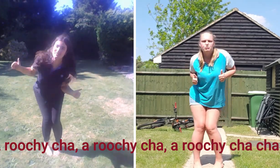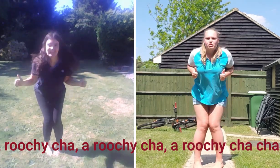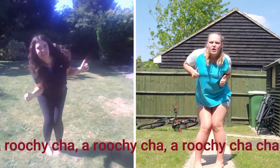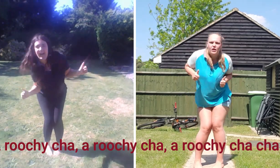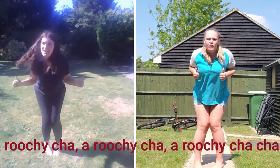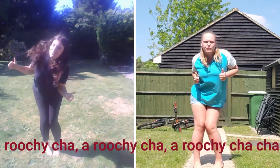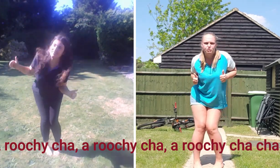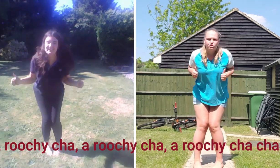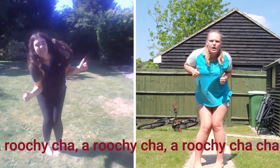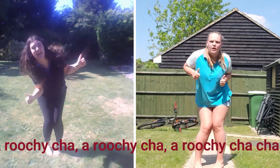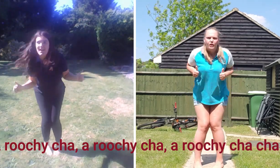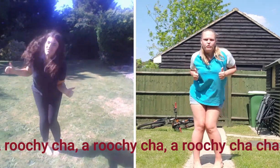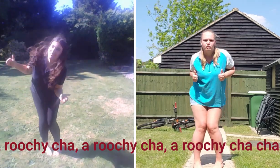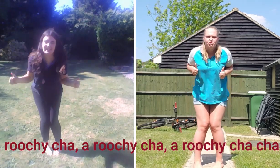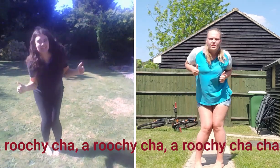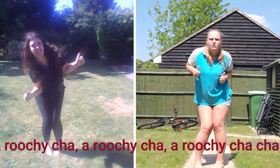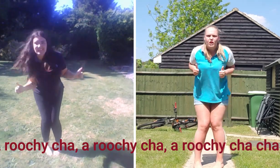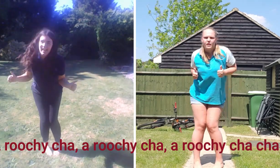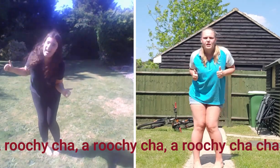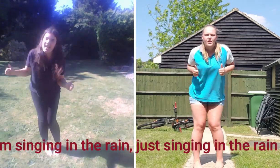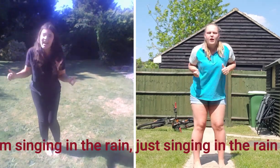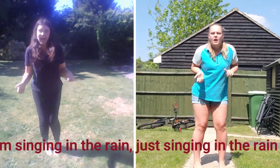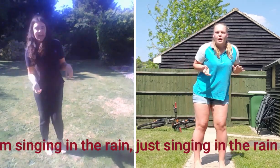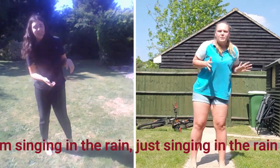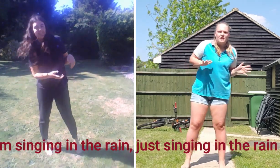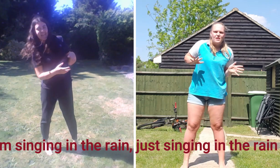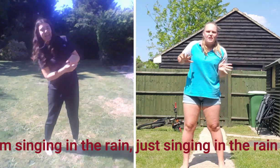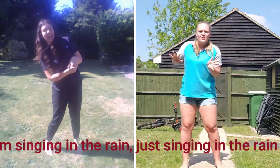Aroo-cha-cha. Aroo-cha-cha. Aroo-cha-cha.